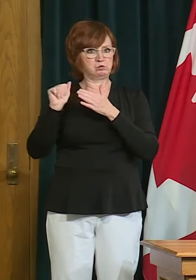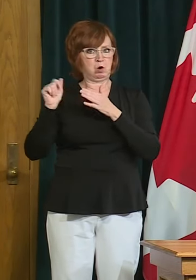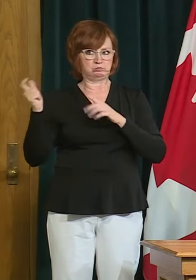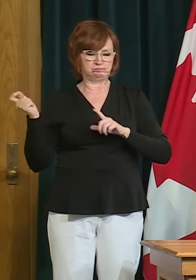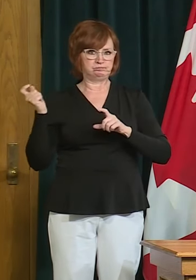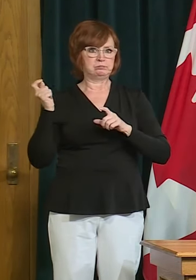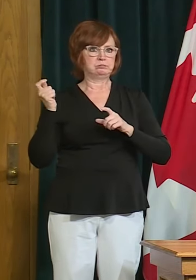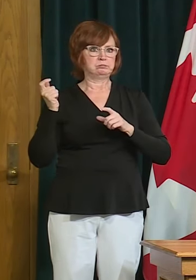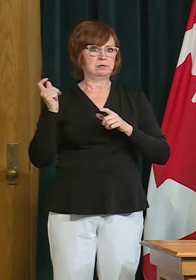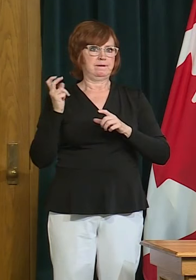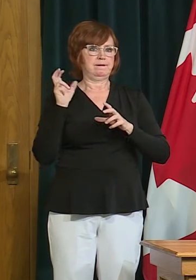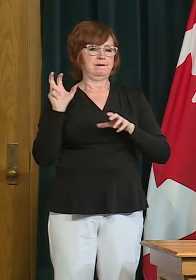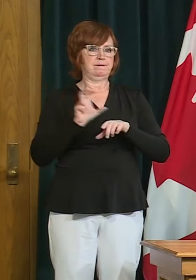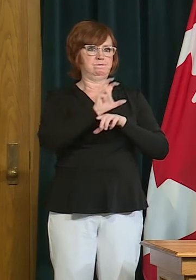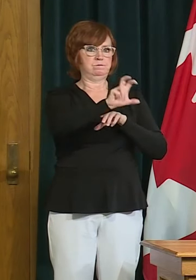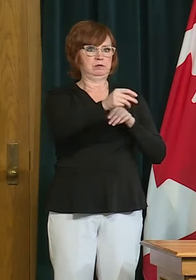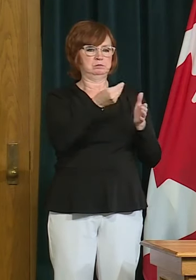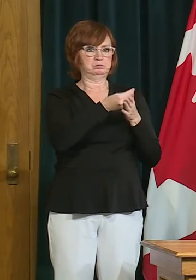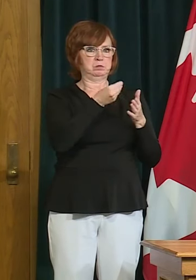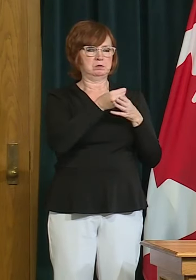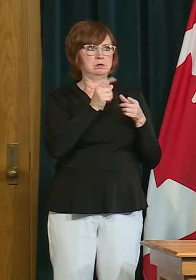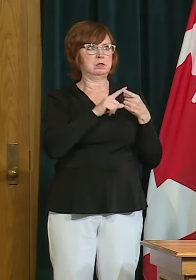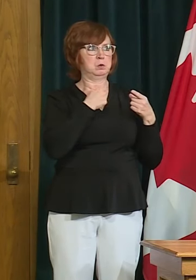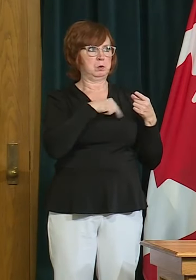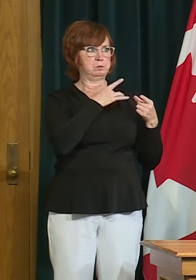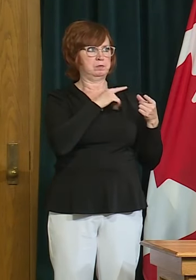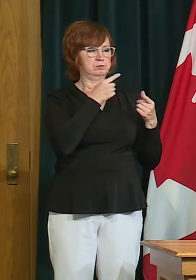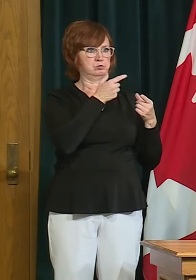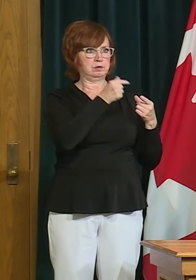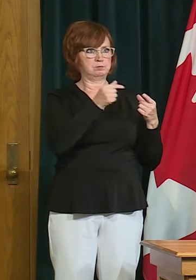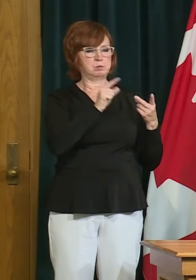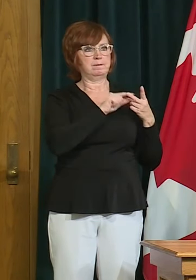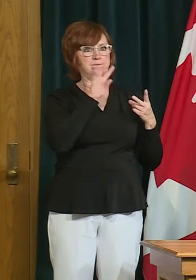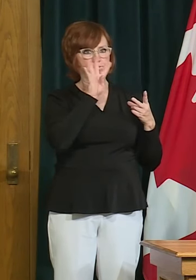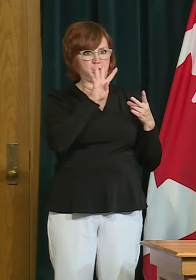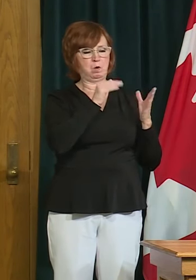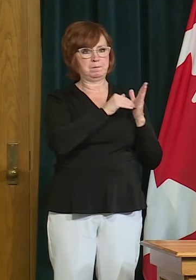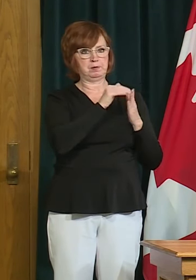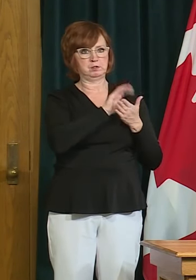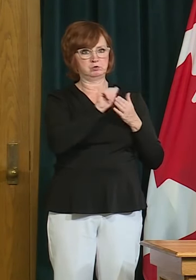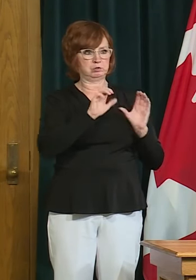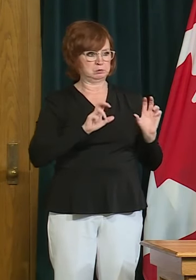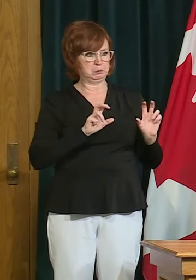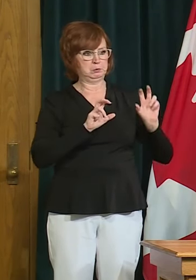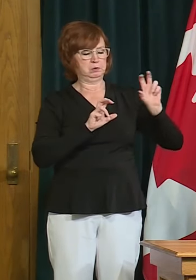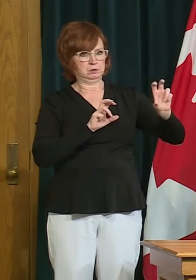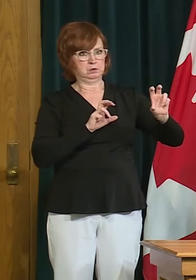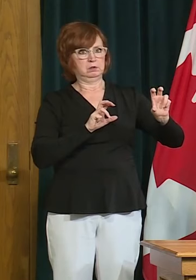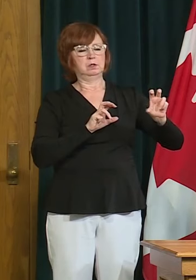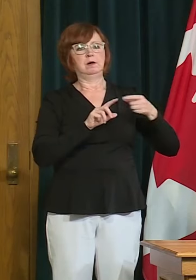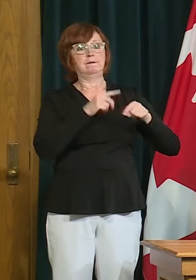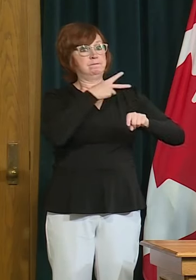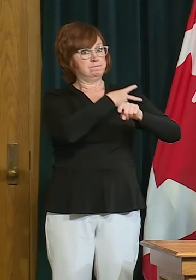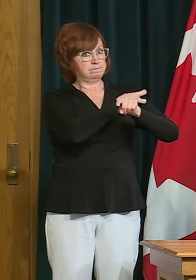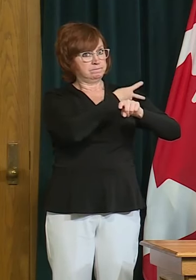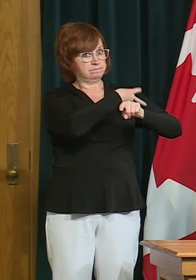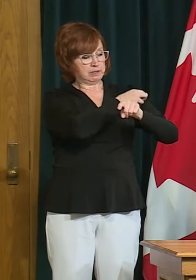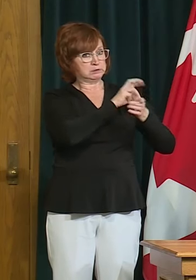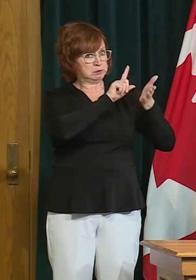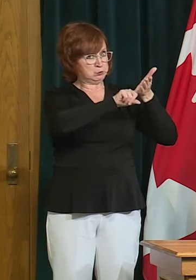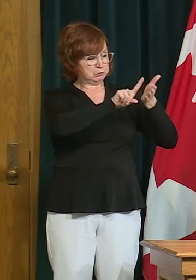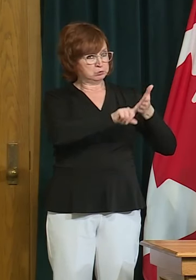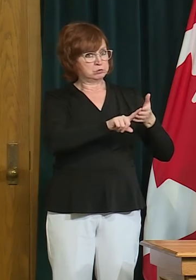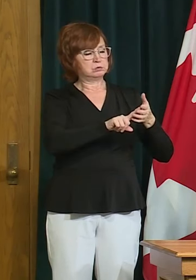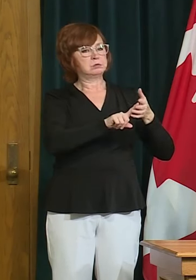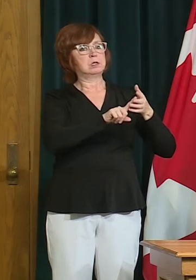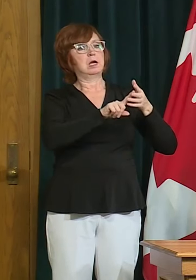millions of dollars uh from the provincial government over four million dollars uh from the provincial government uh not only in the vaccine research but in the ability to produce the